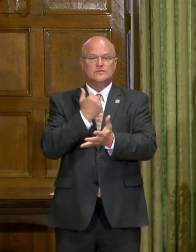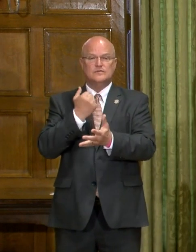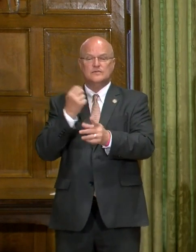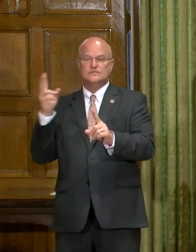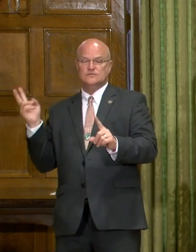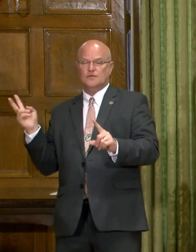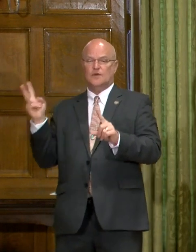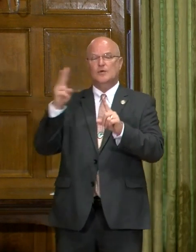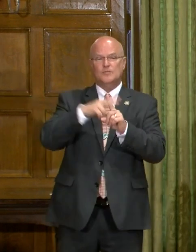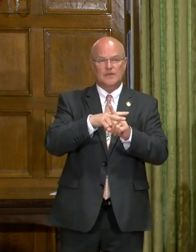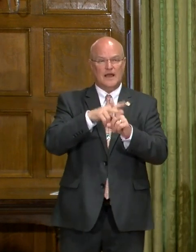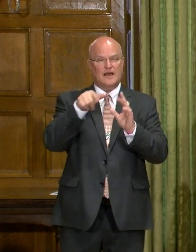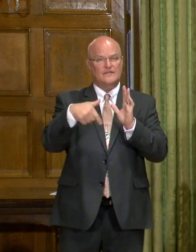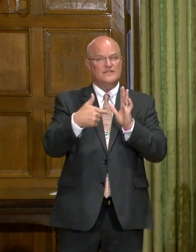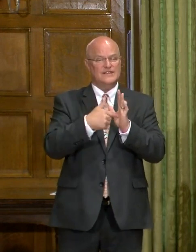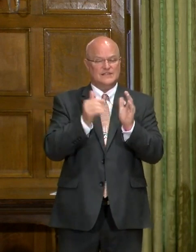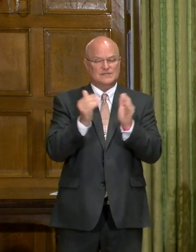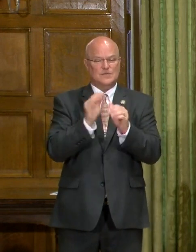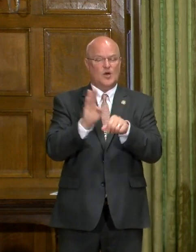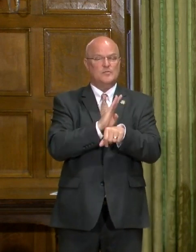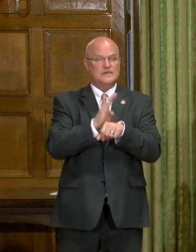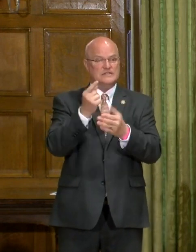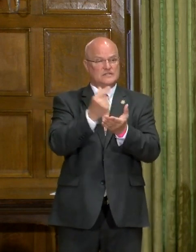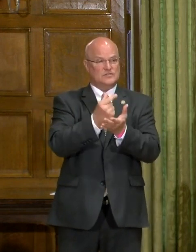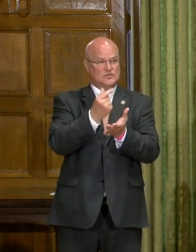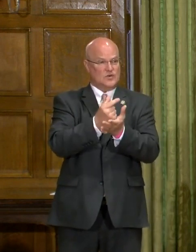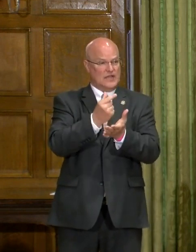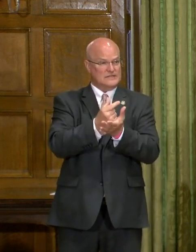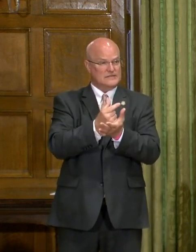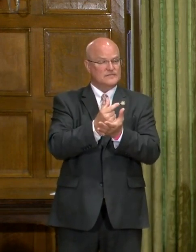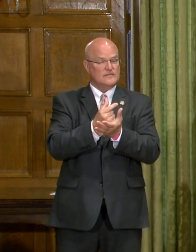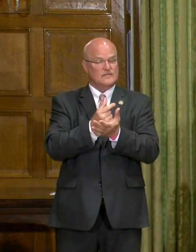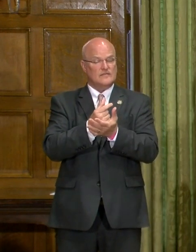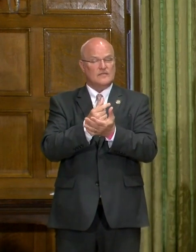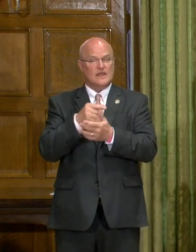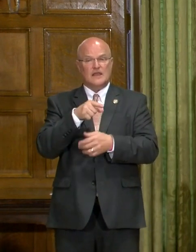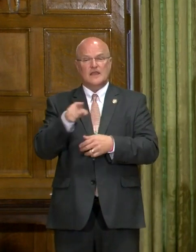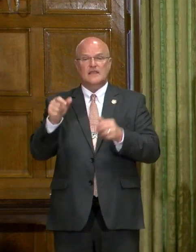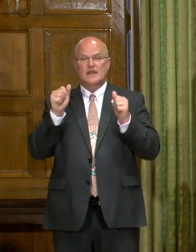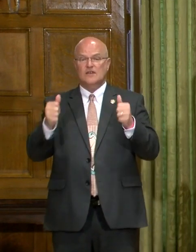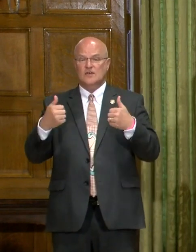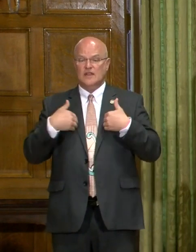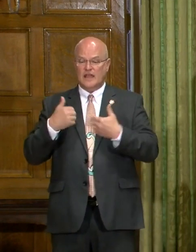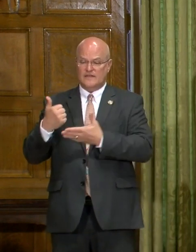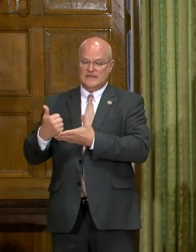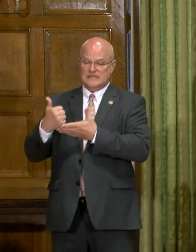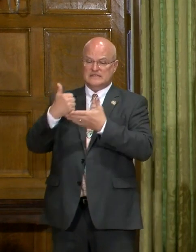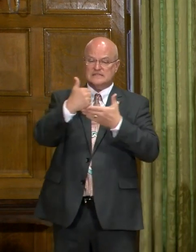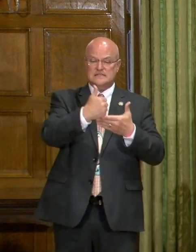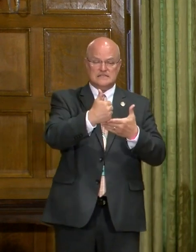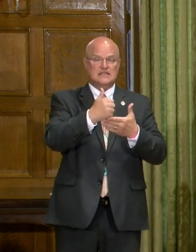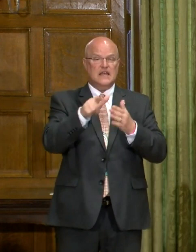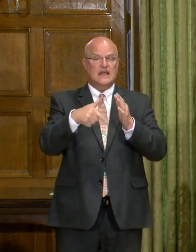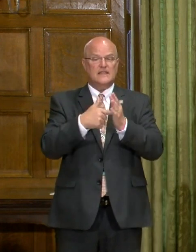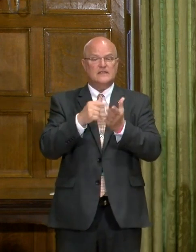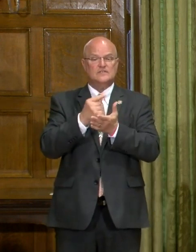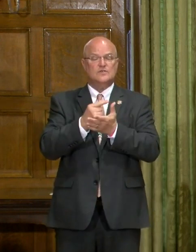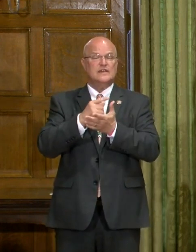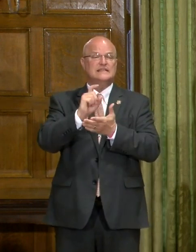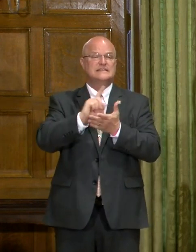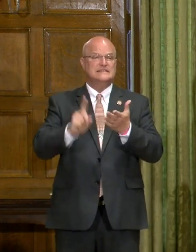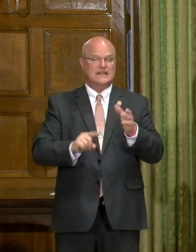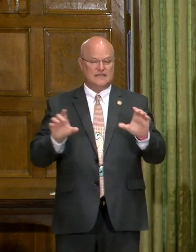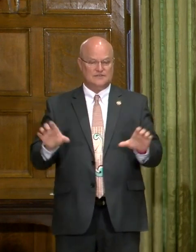apply for these small business grants, that they could have the assistance that this grant is